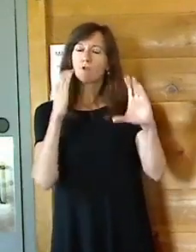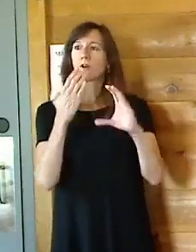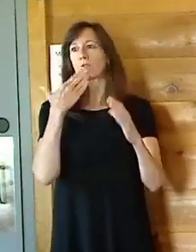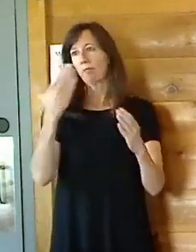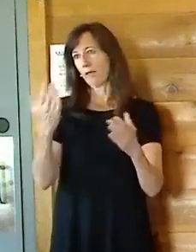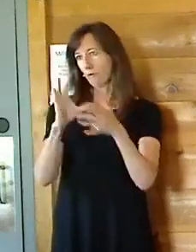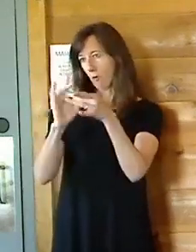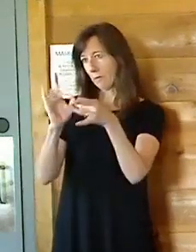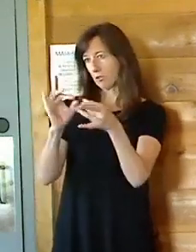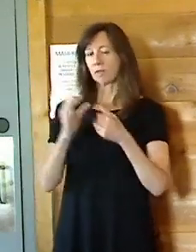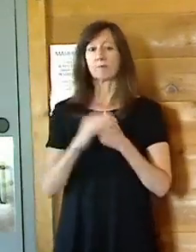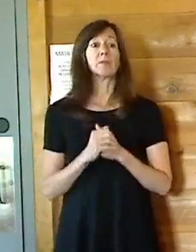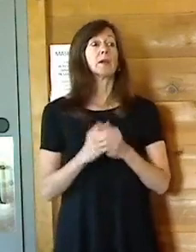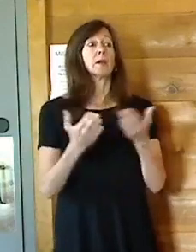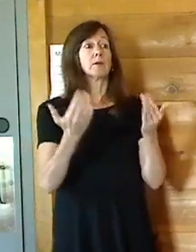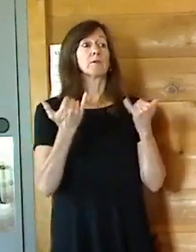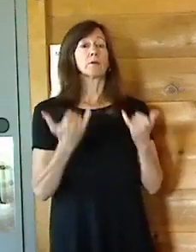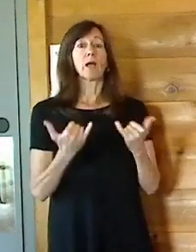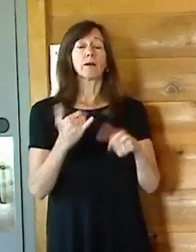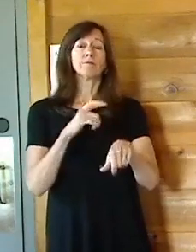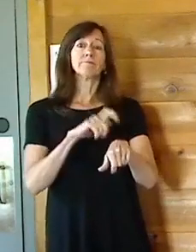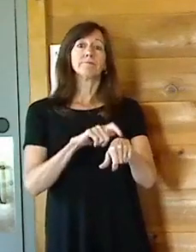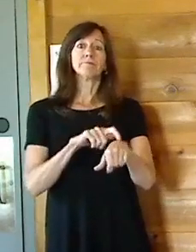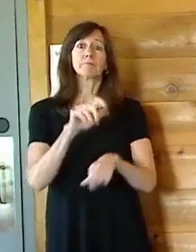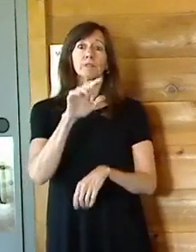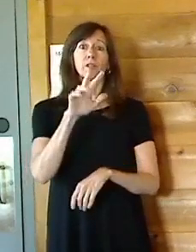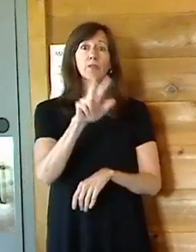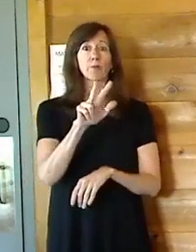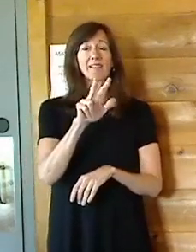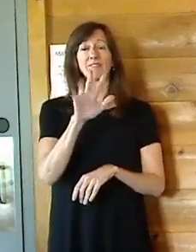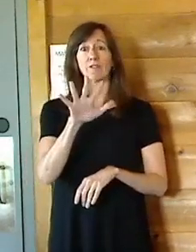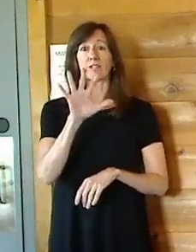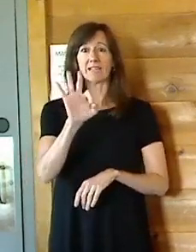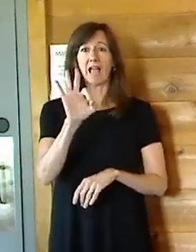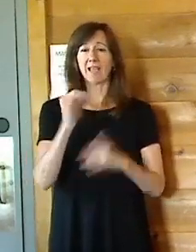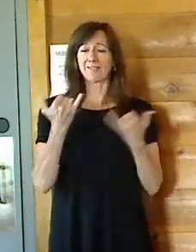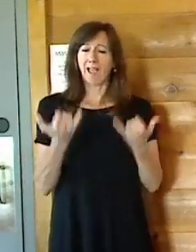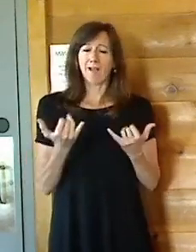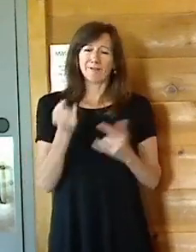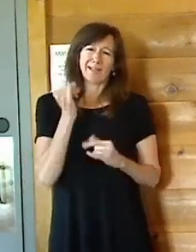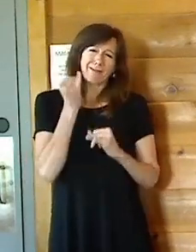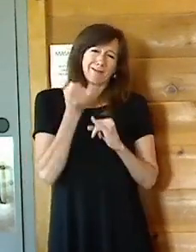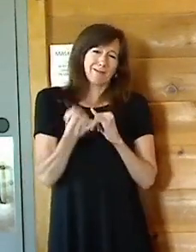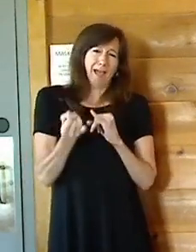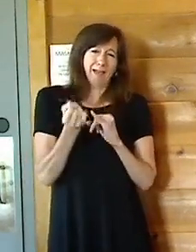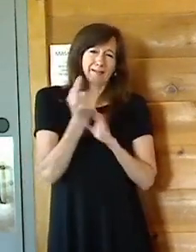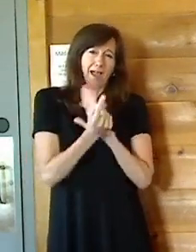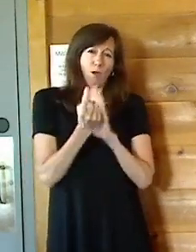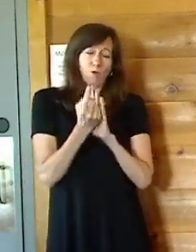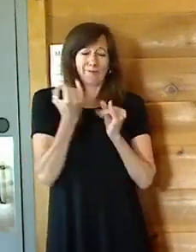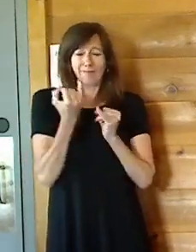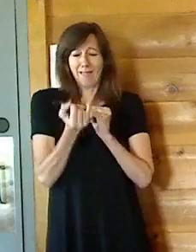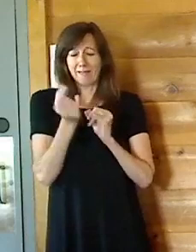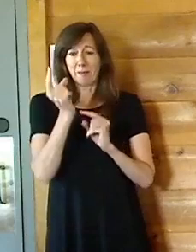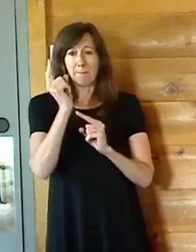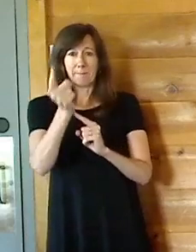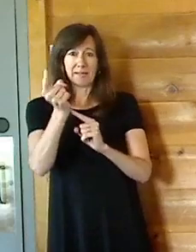at 359. This is the last hour, the last minute of what has been